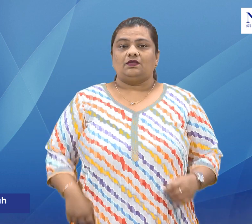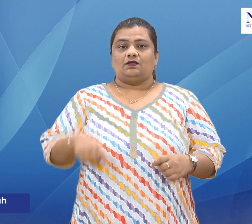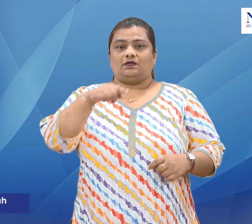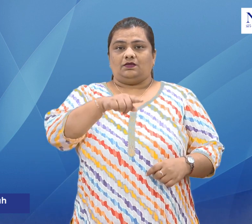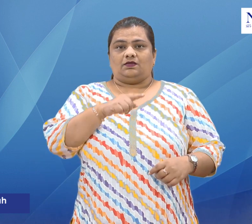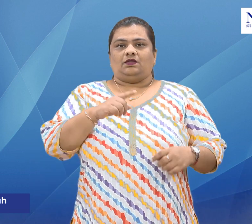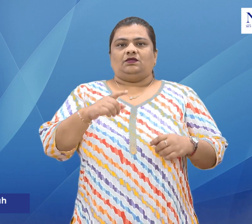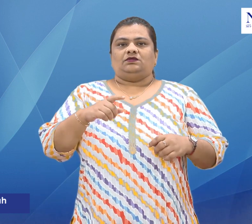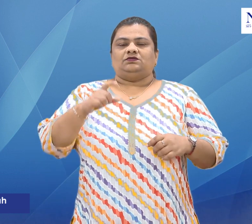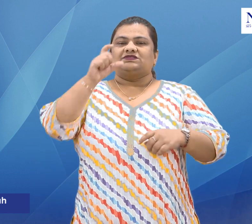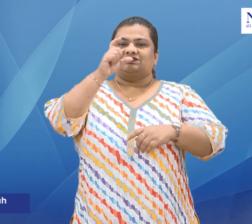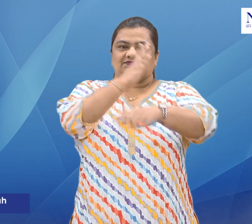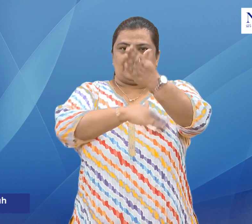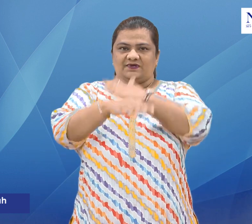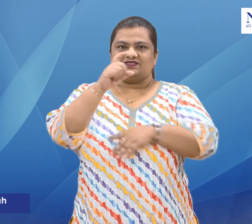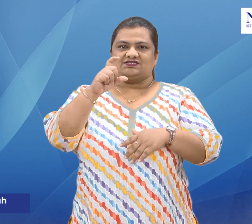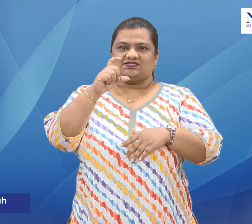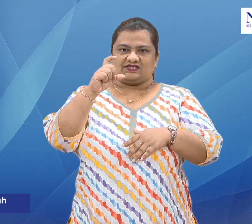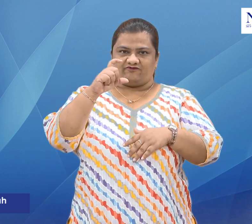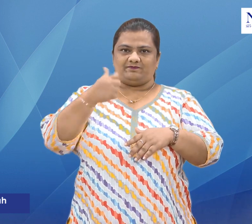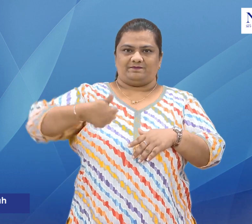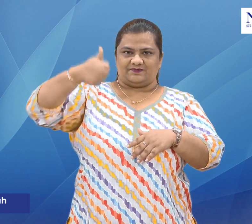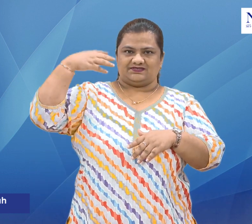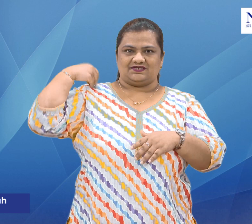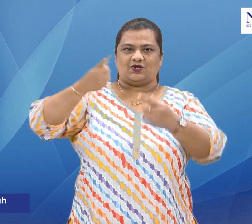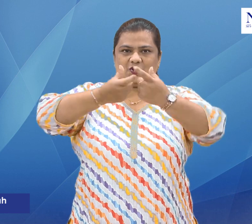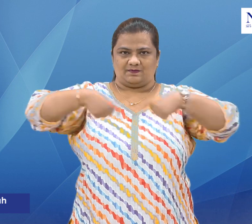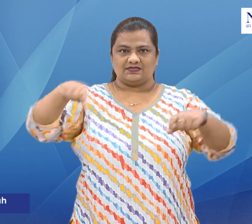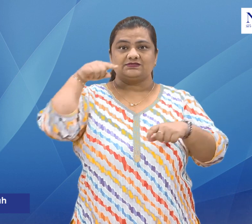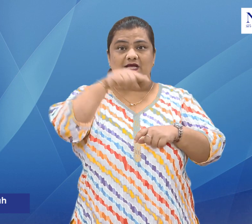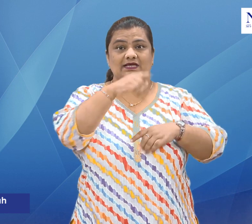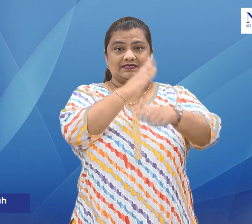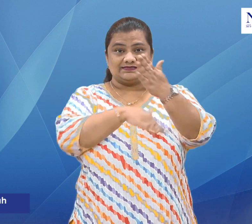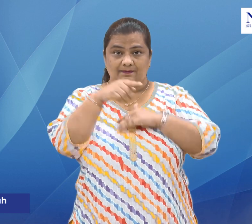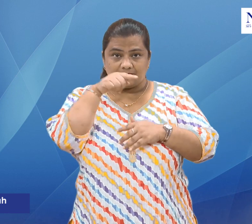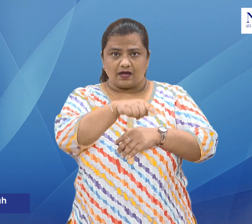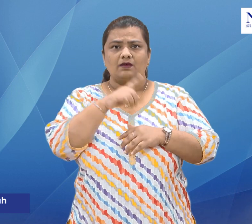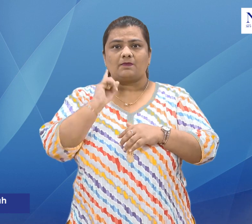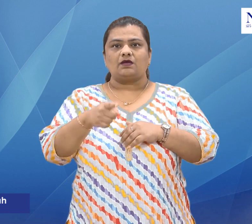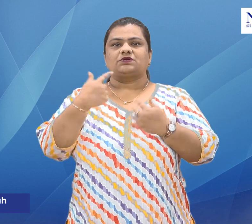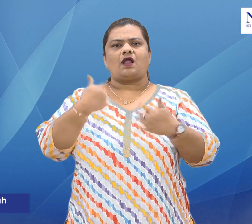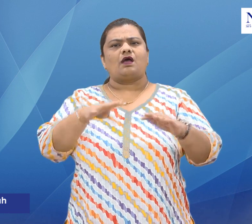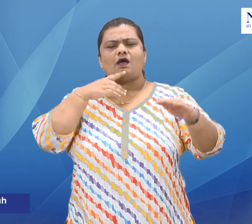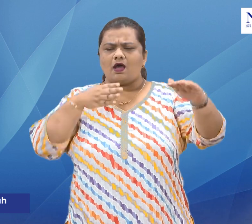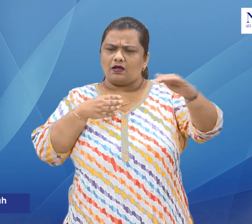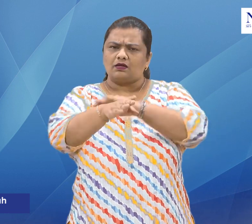The Court of the Chief Commissioner for Persons with Disabilities sent a notice to Indigo for not allowing a child with